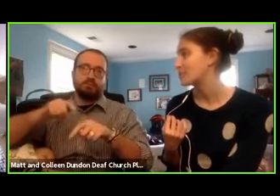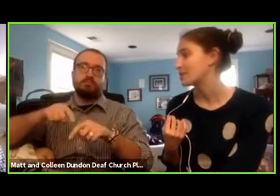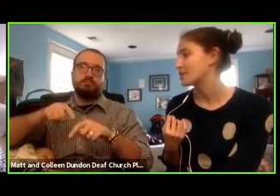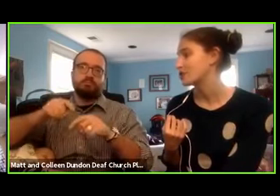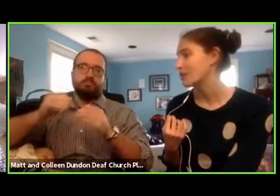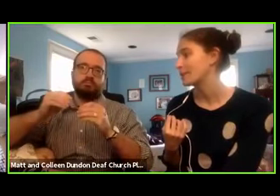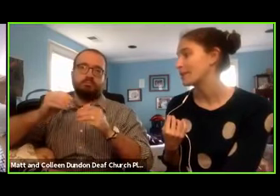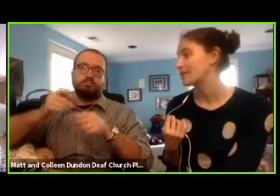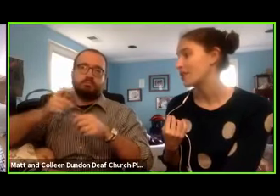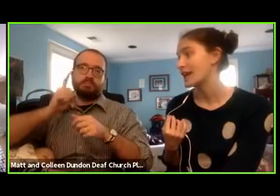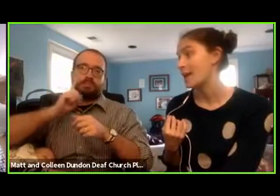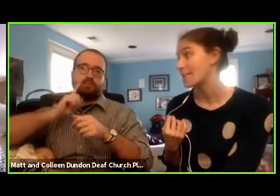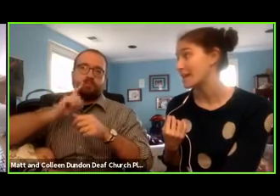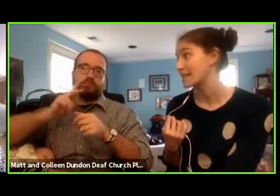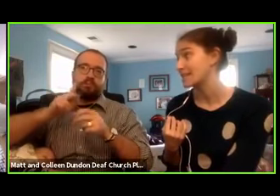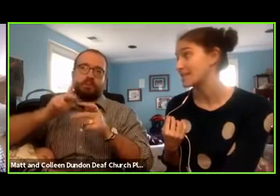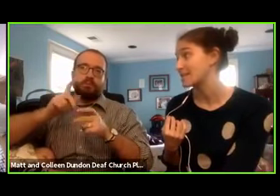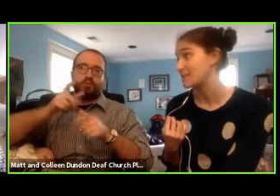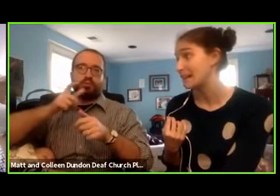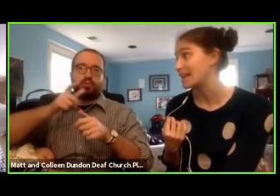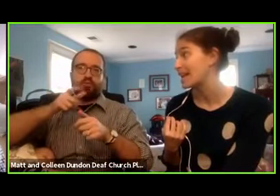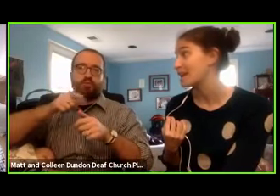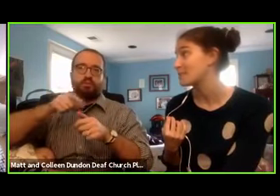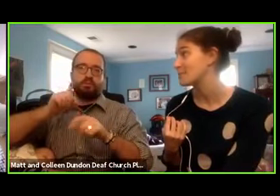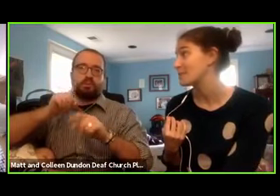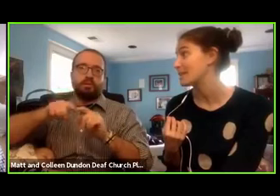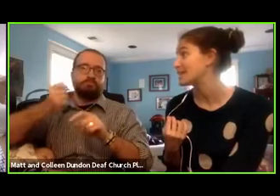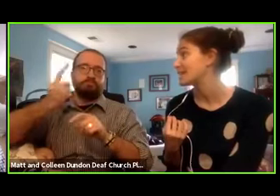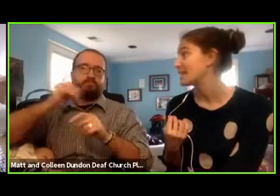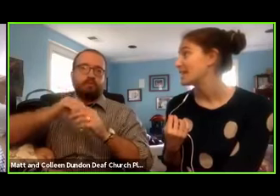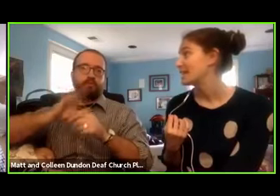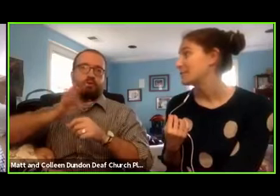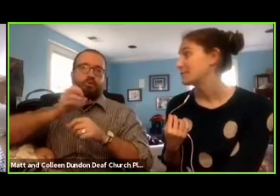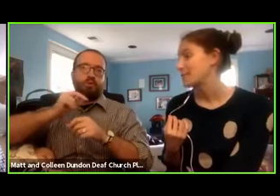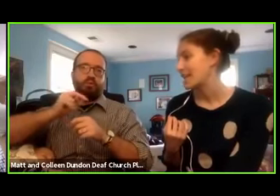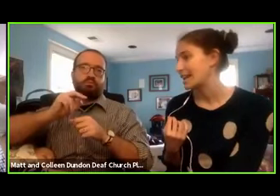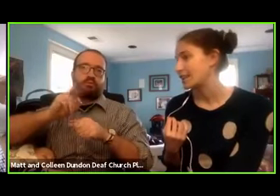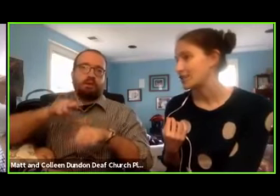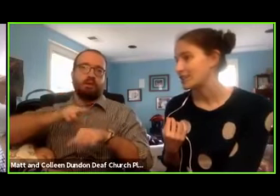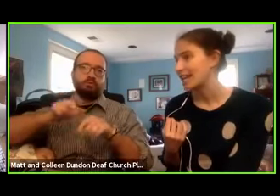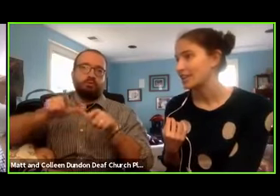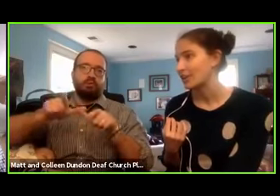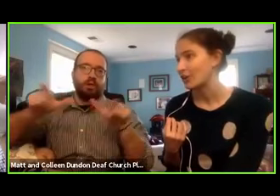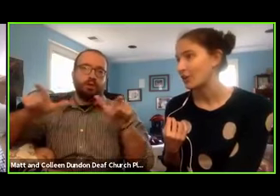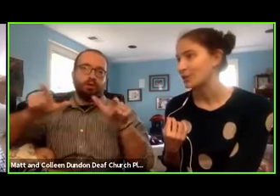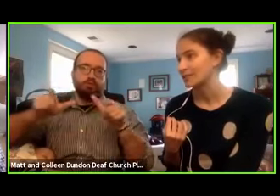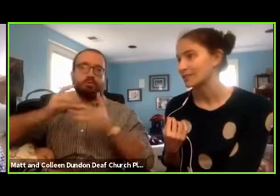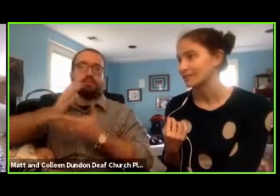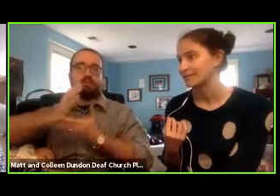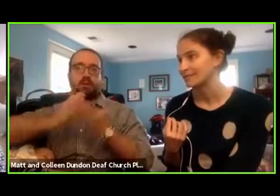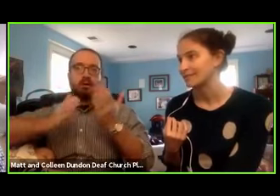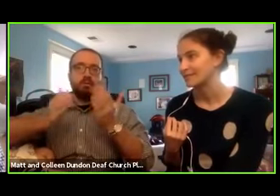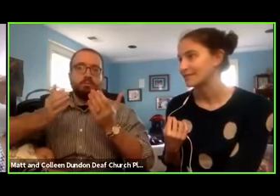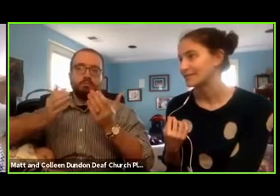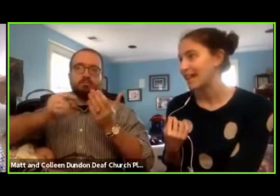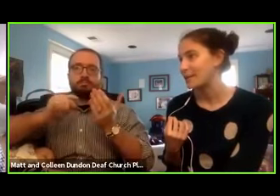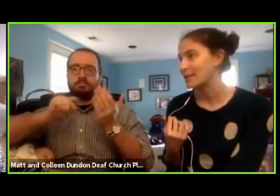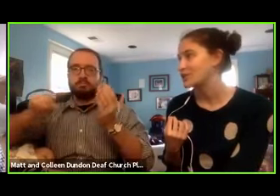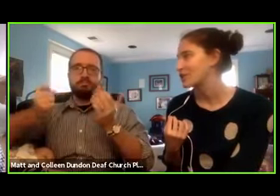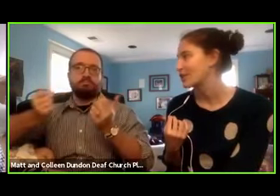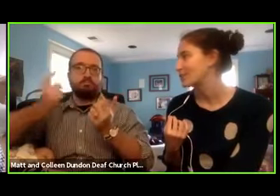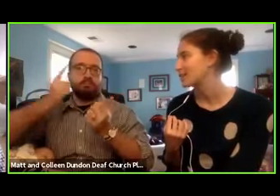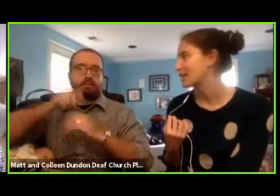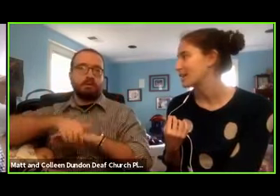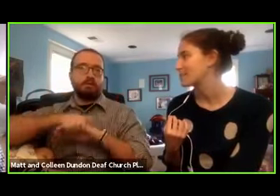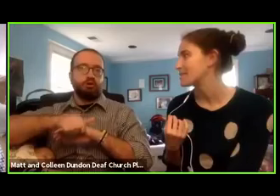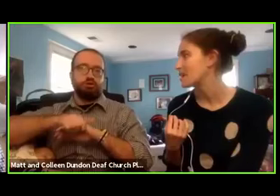time President Trump gets on and makes these big announcements, they can't understand in their own language.